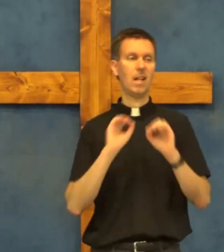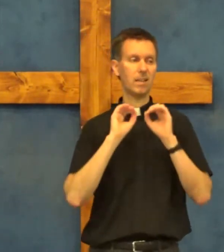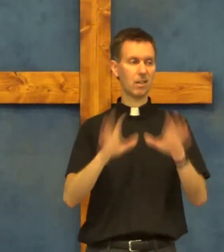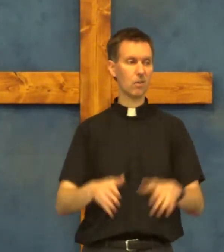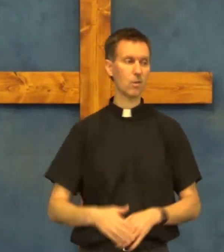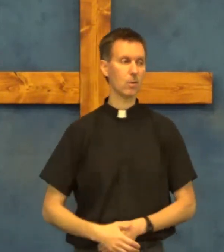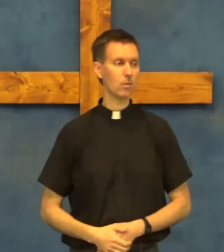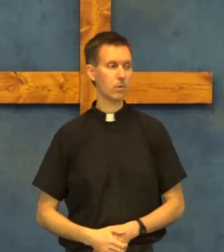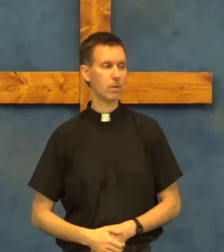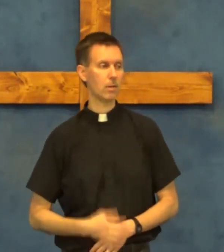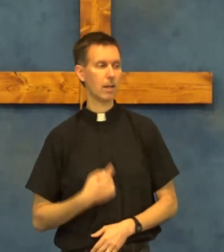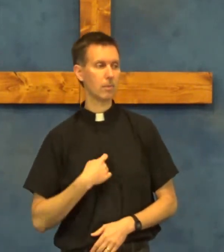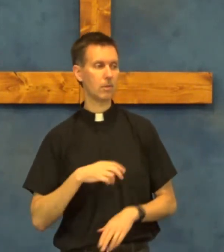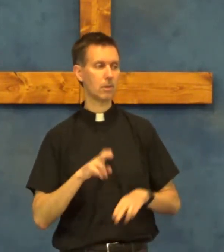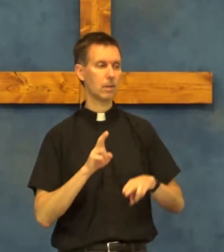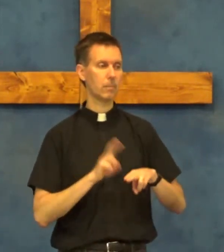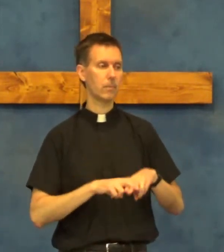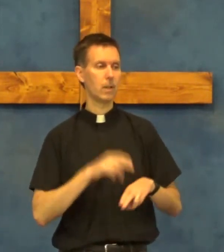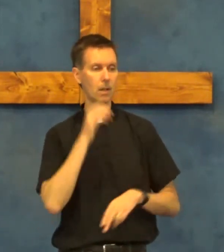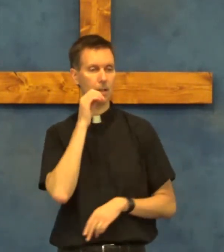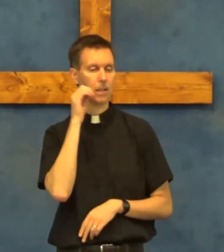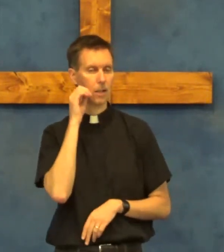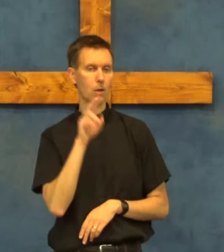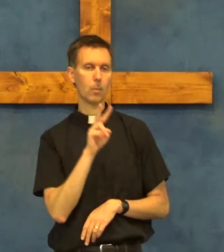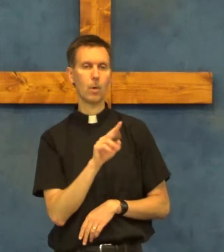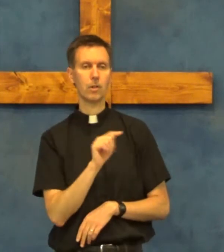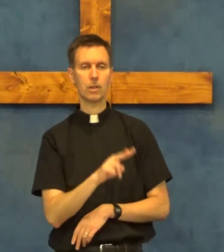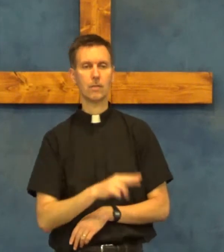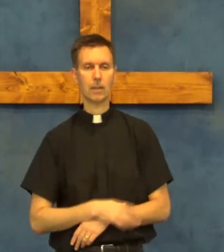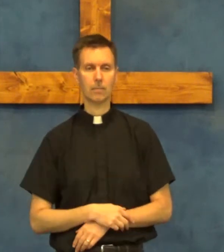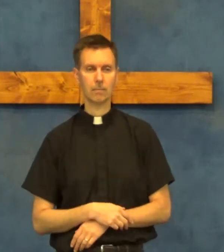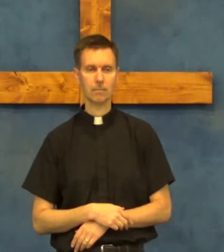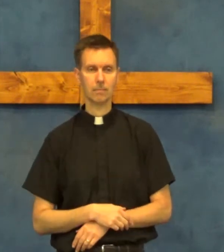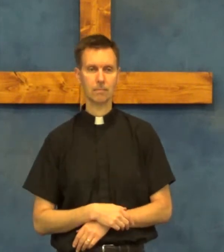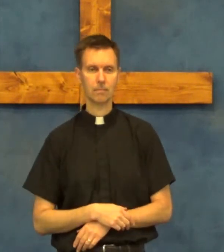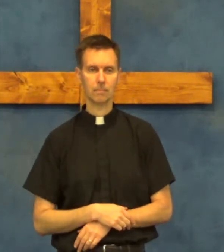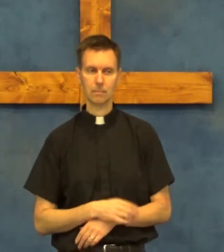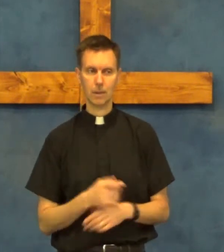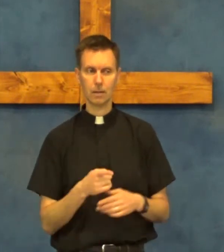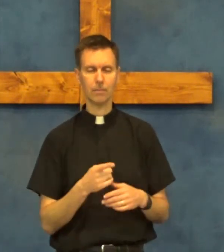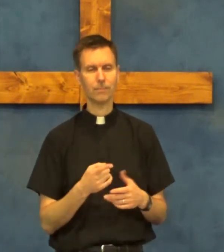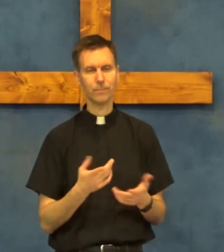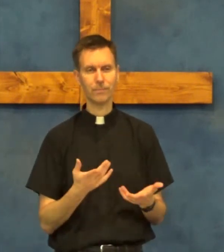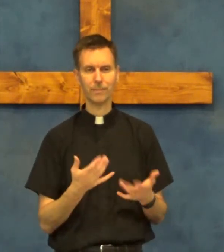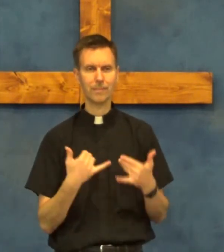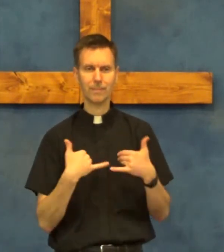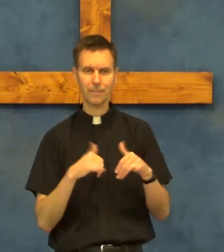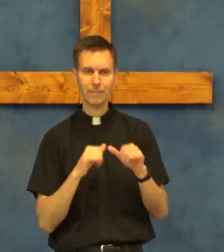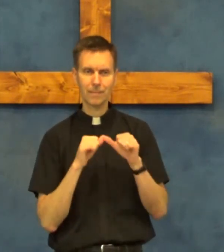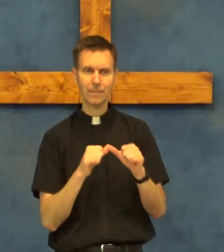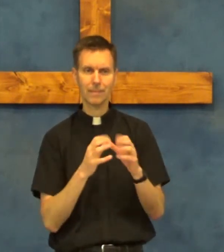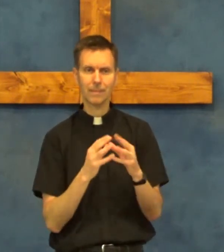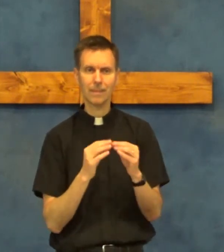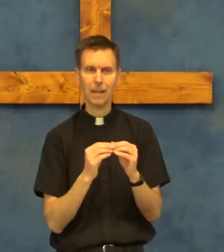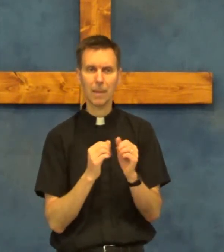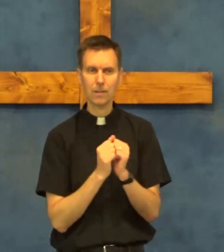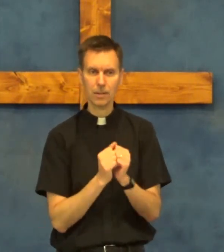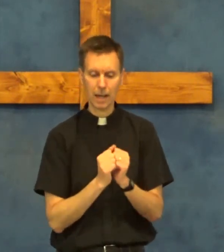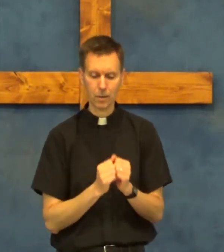nothing to do so I'm just going to stay at home and watch TV no they met together